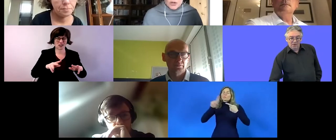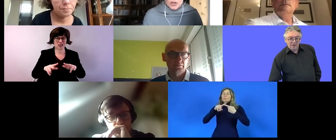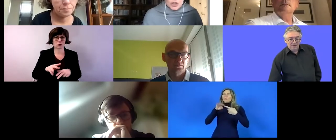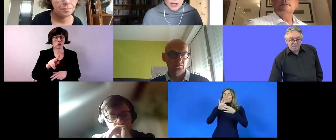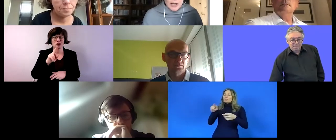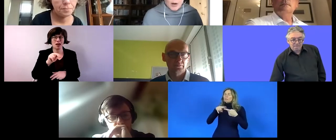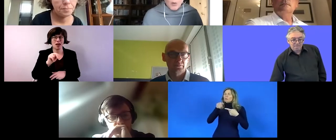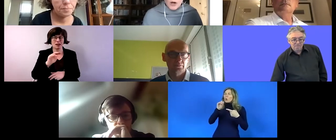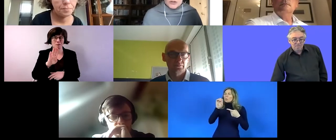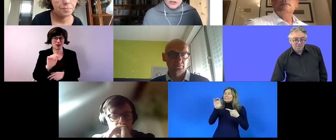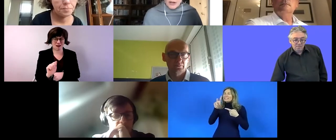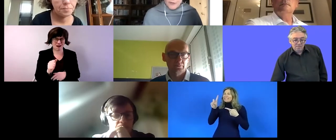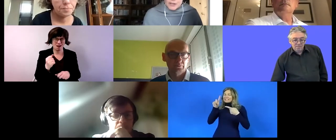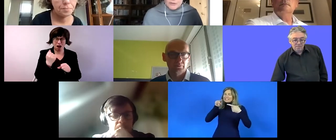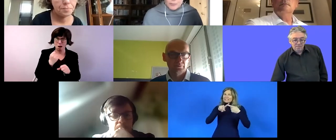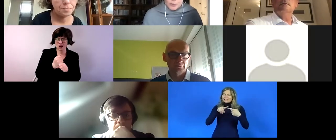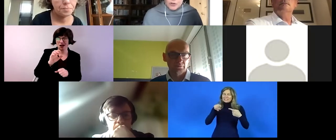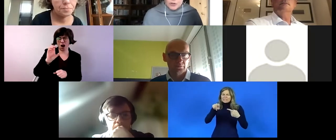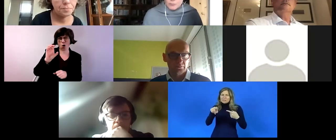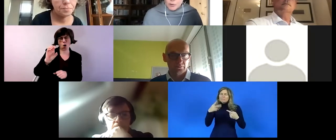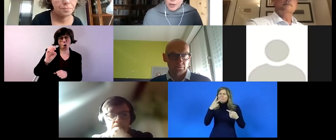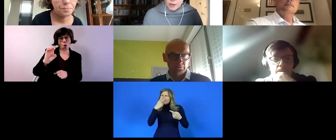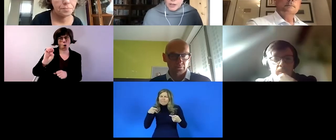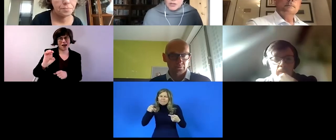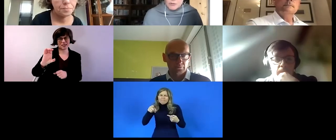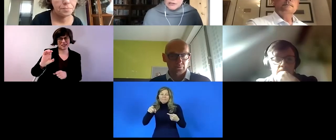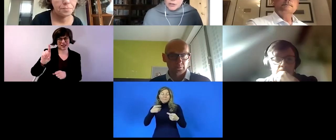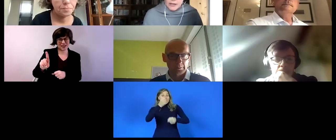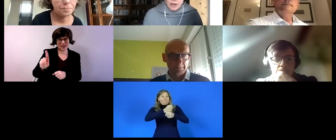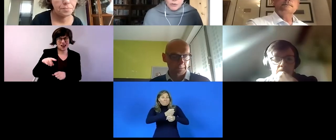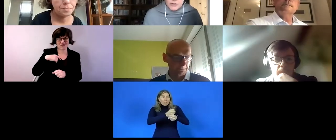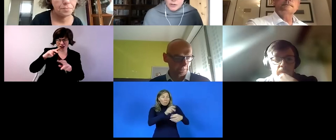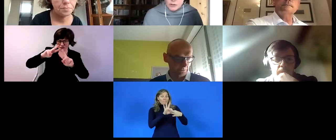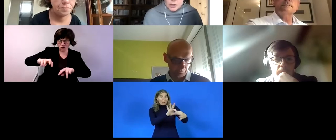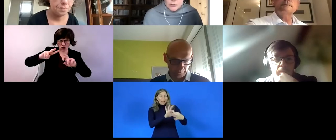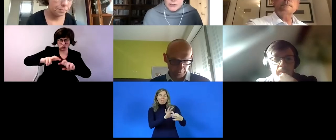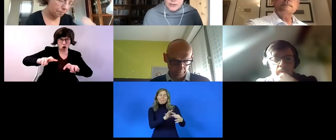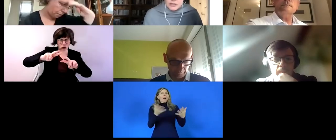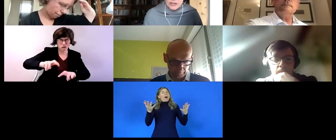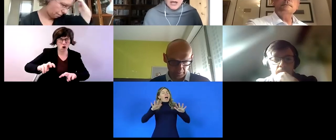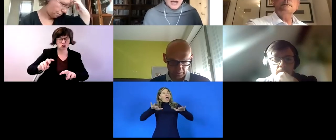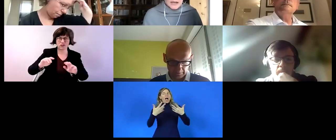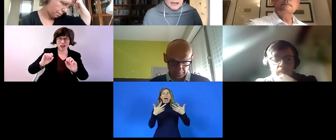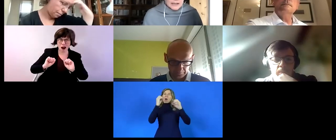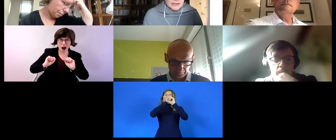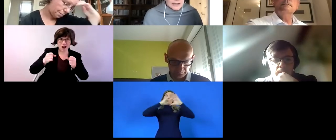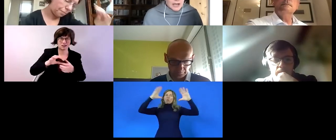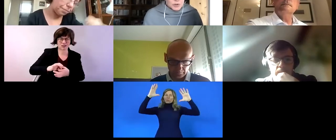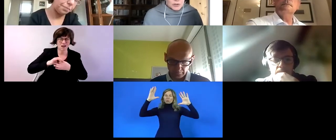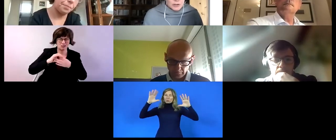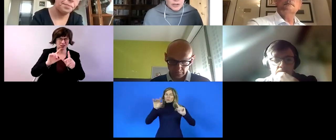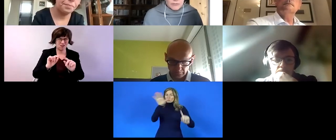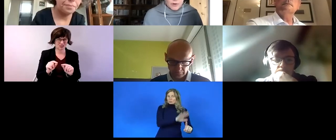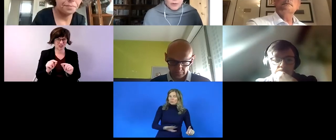research uh what effective approaches to employer engagement look like across the oecd and again that's to